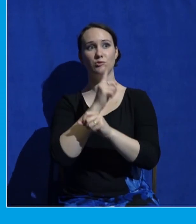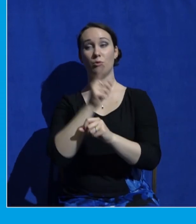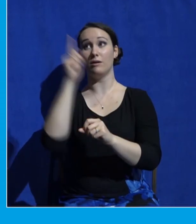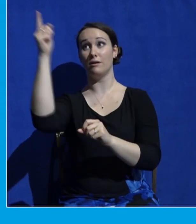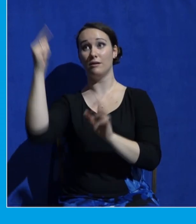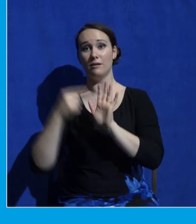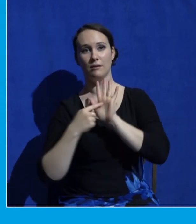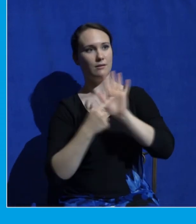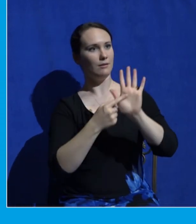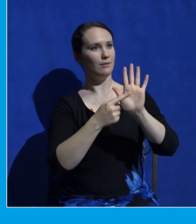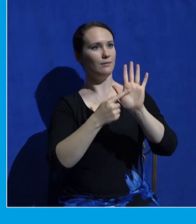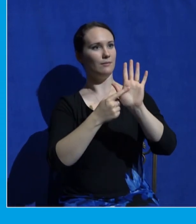let's pray